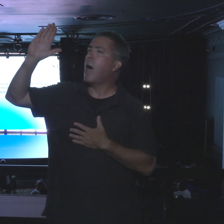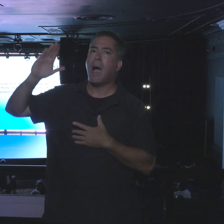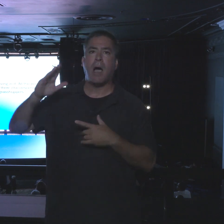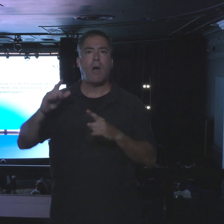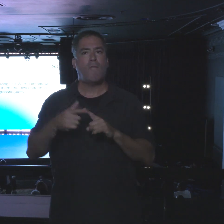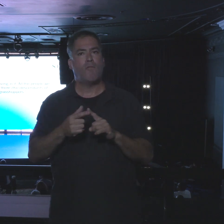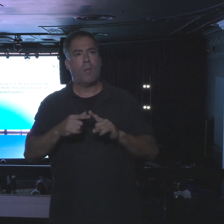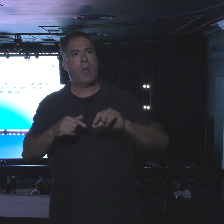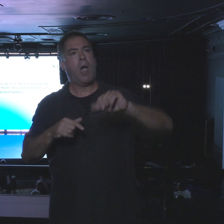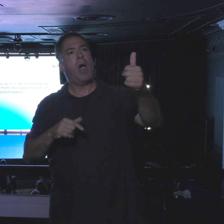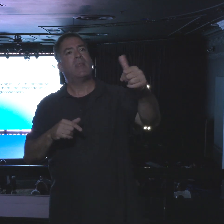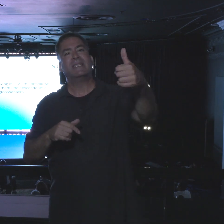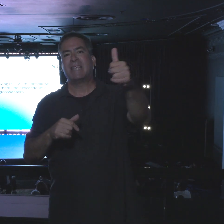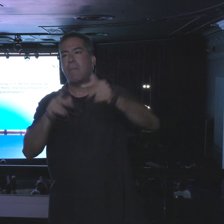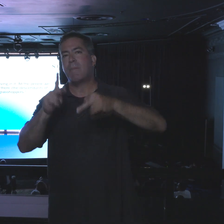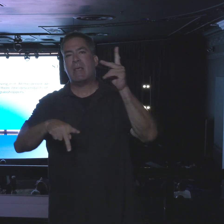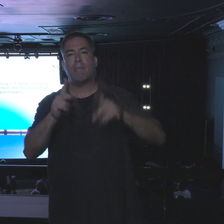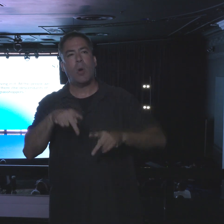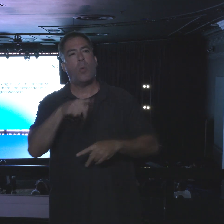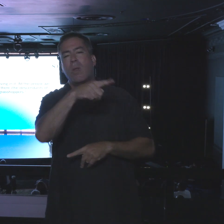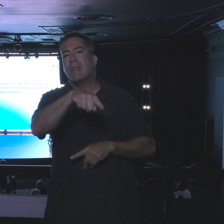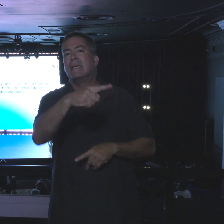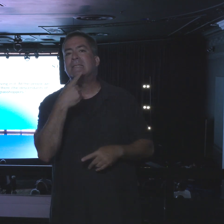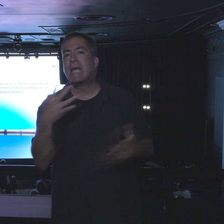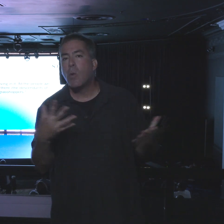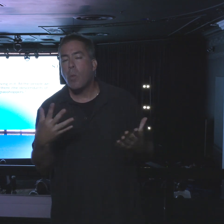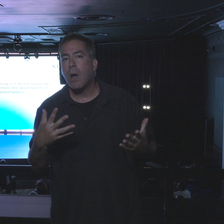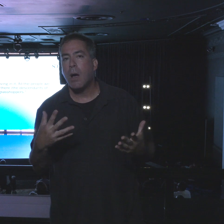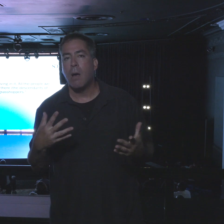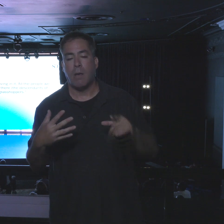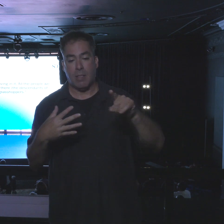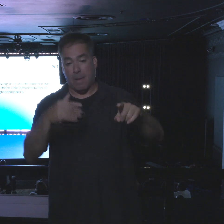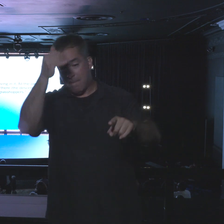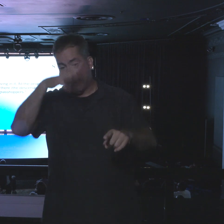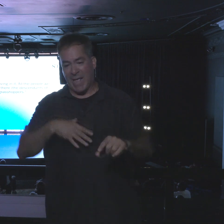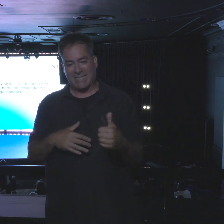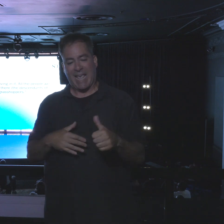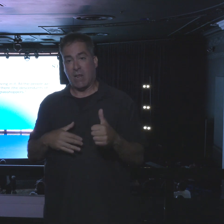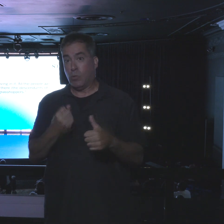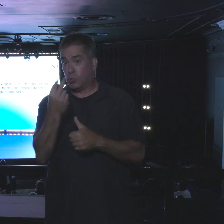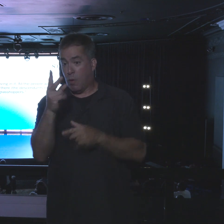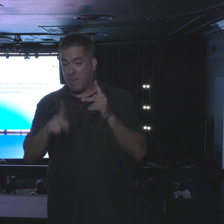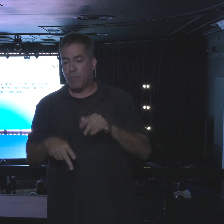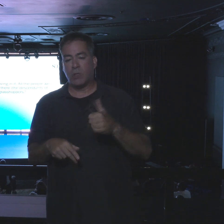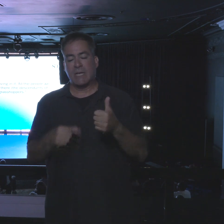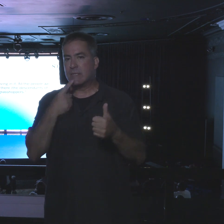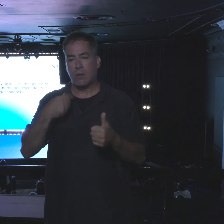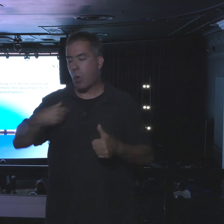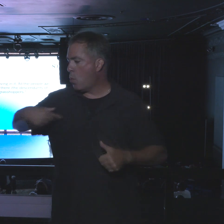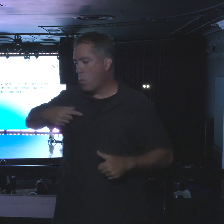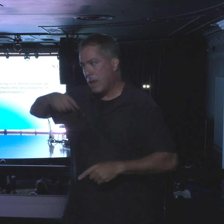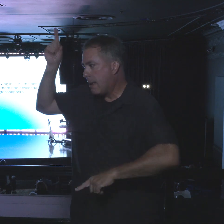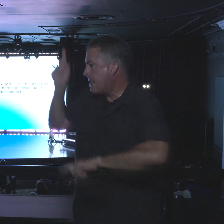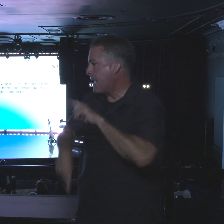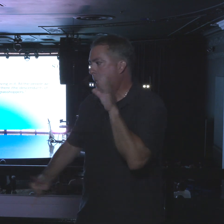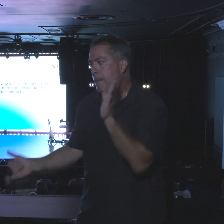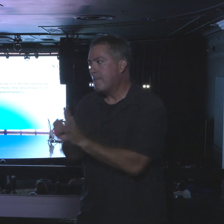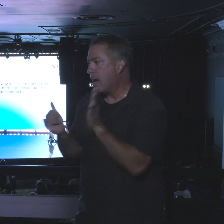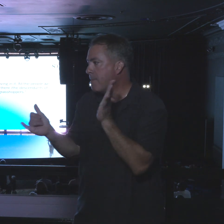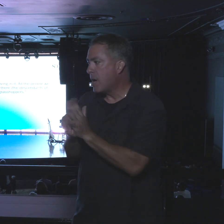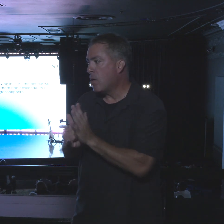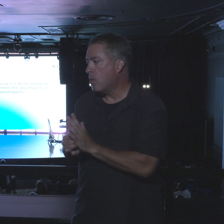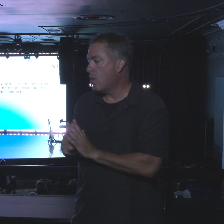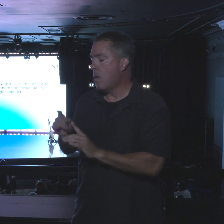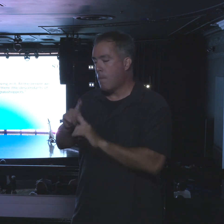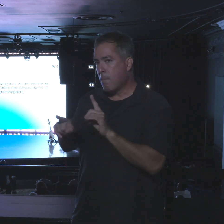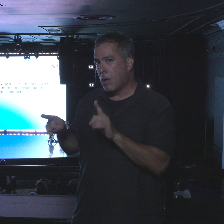of the spies. What did they say? We can't do it. And they acted as though Moses sent